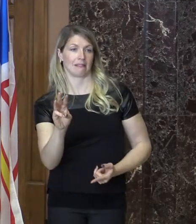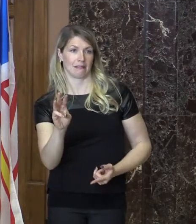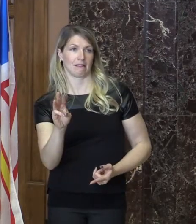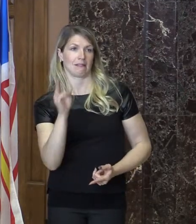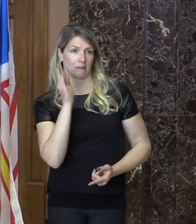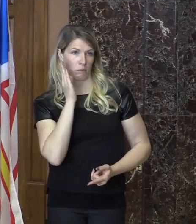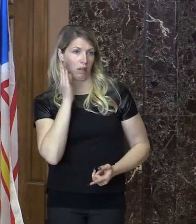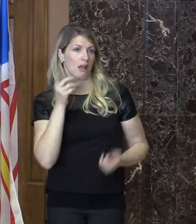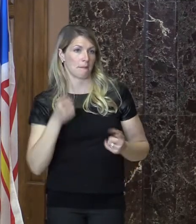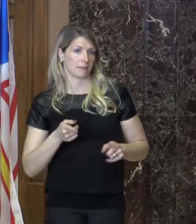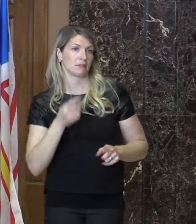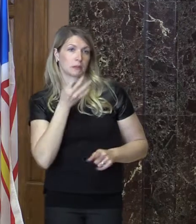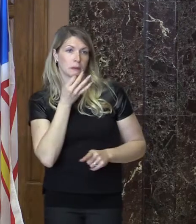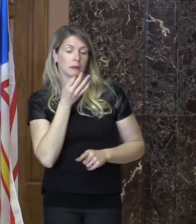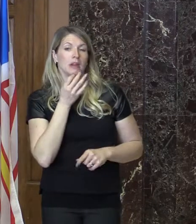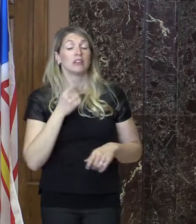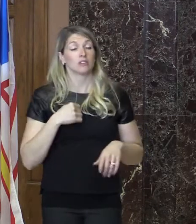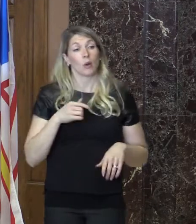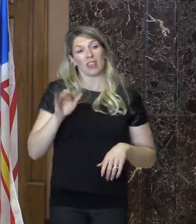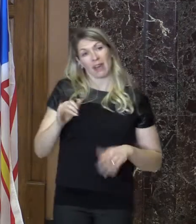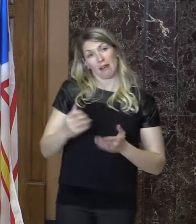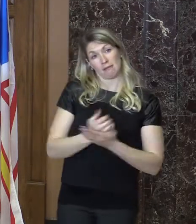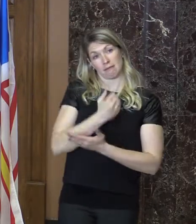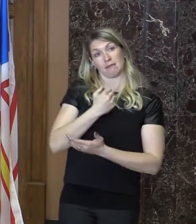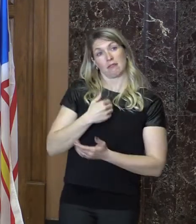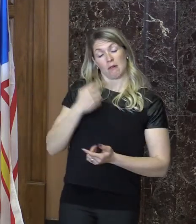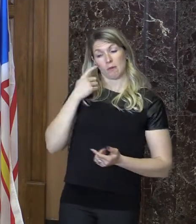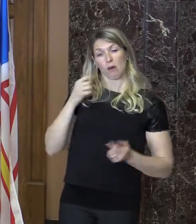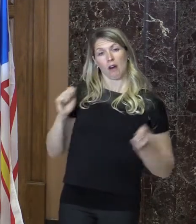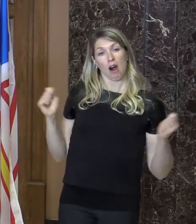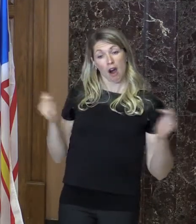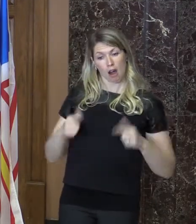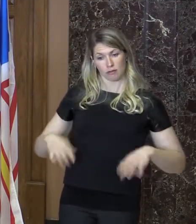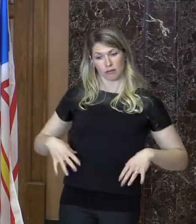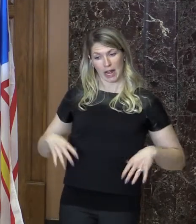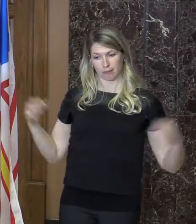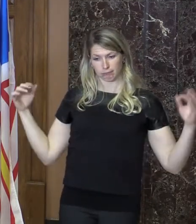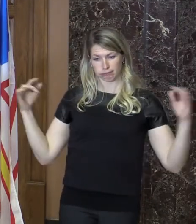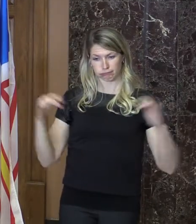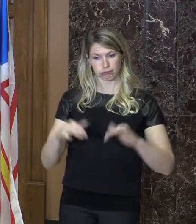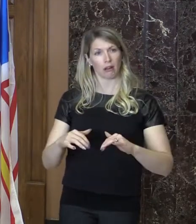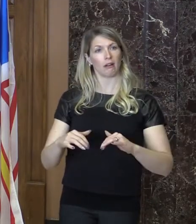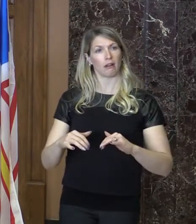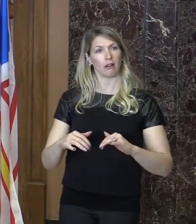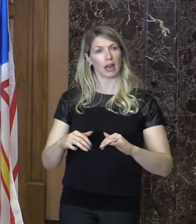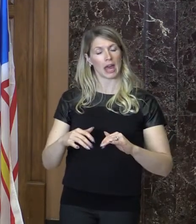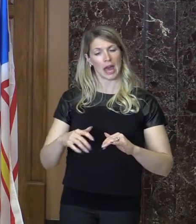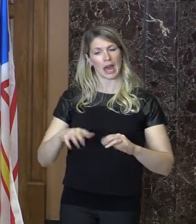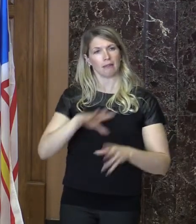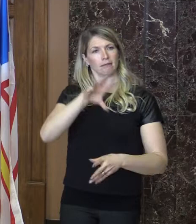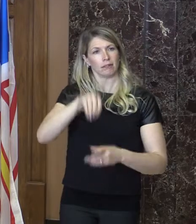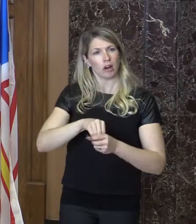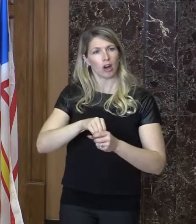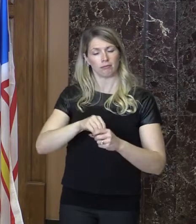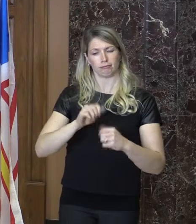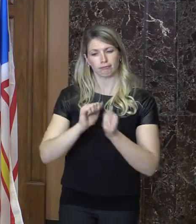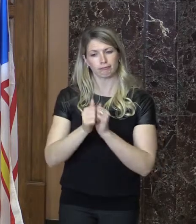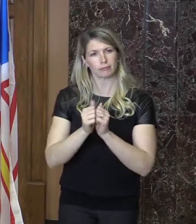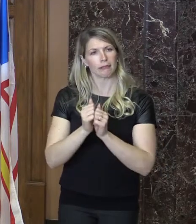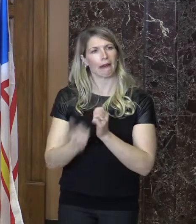will provide an opportunity for athletes all across our province to come together to participate at a provincial event.